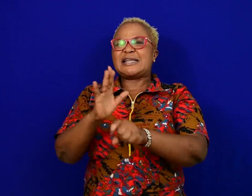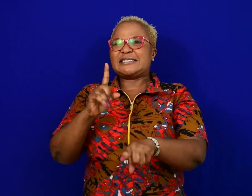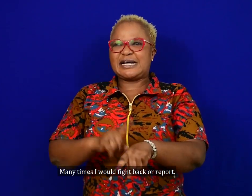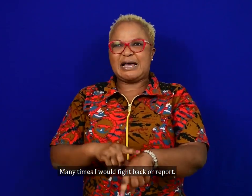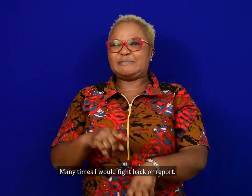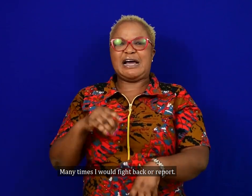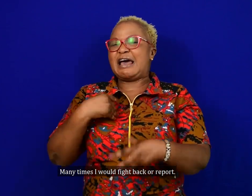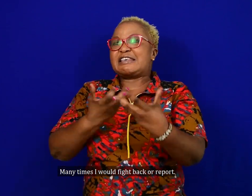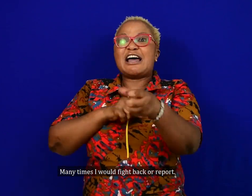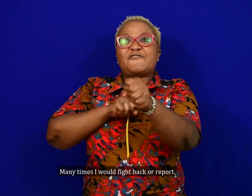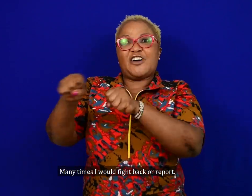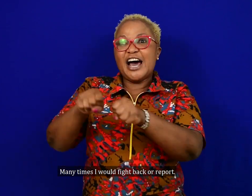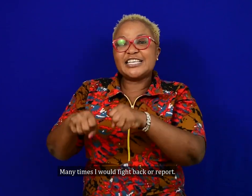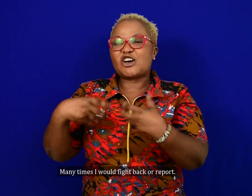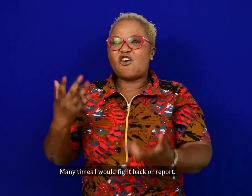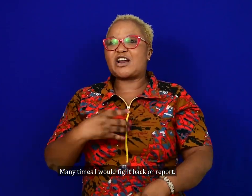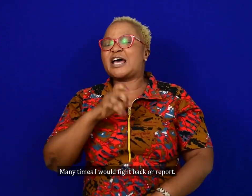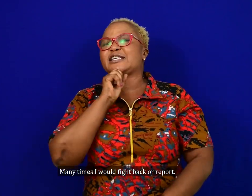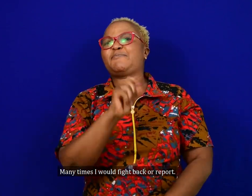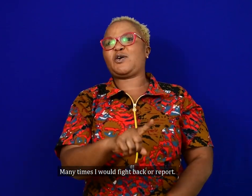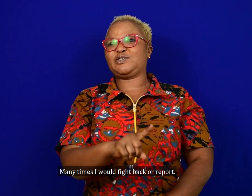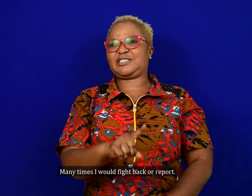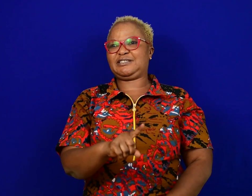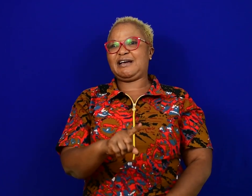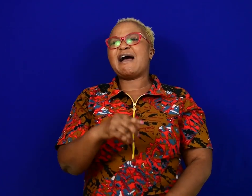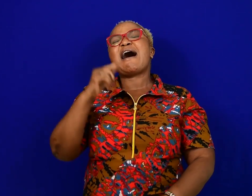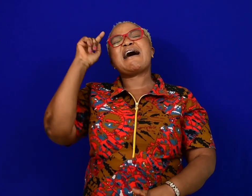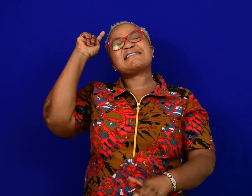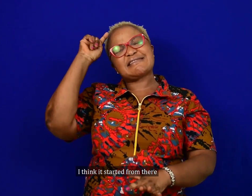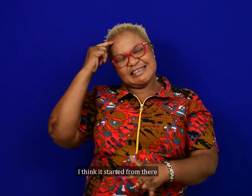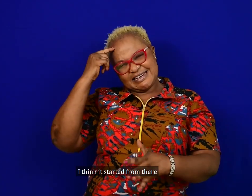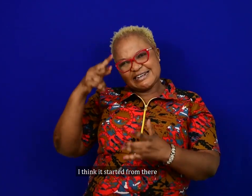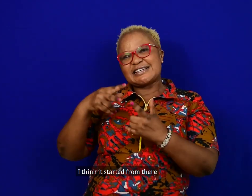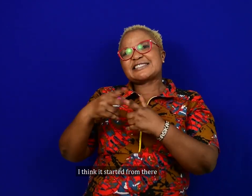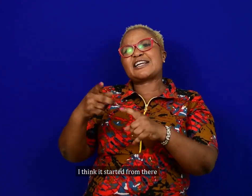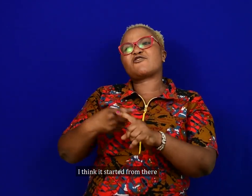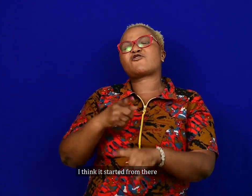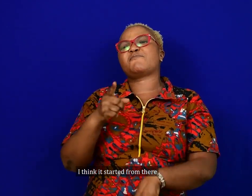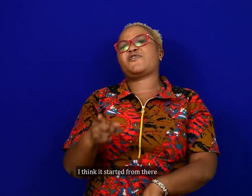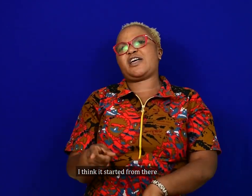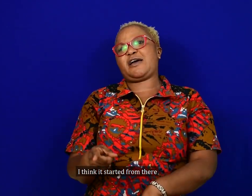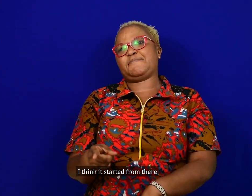Many times, I'll fight back or report. I think it started from there.